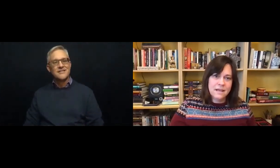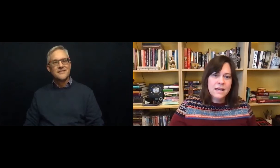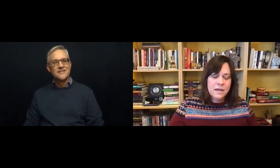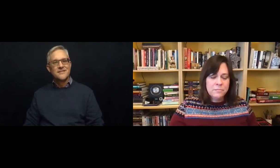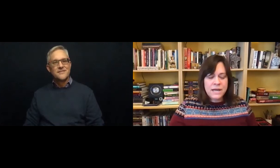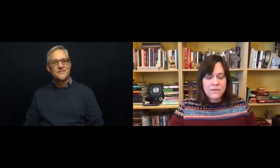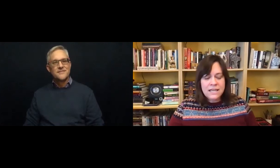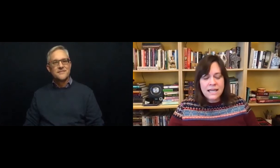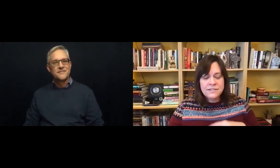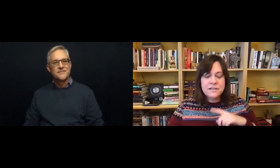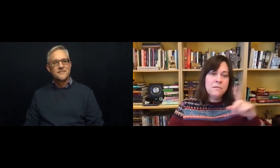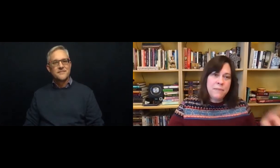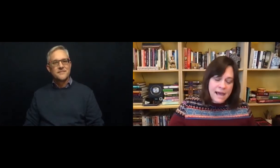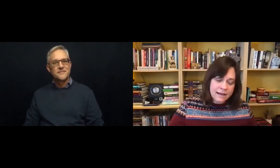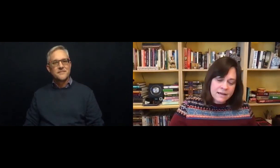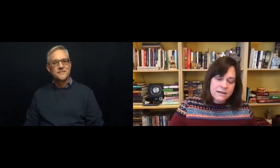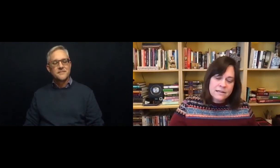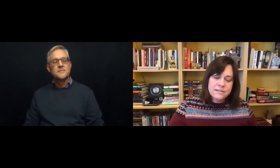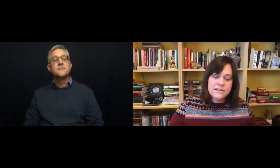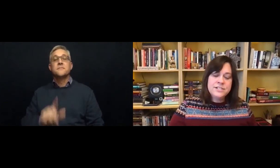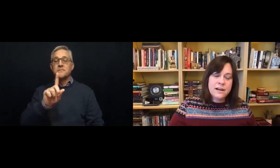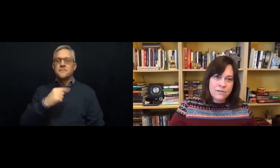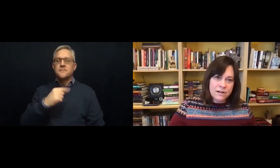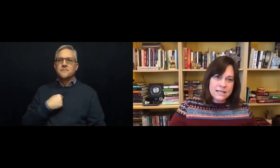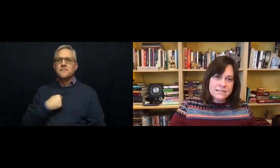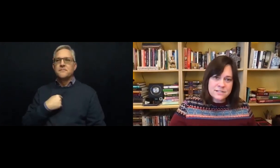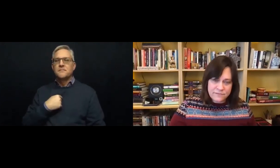But I would like to come back to the general and the servant.